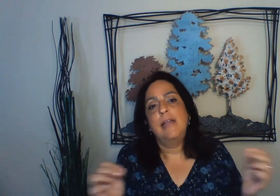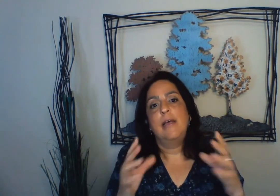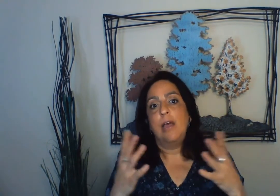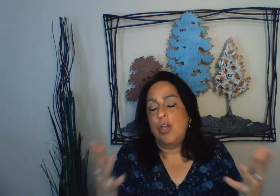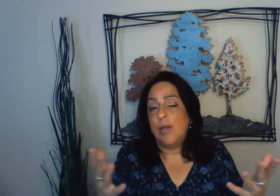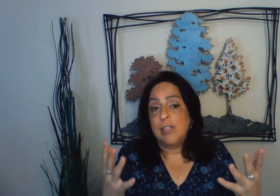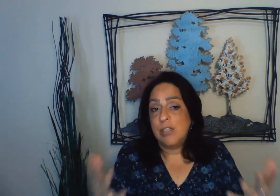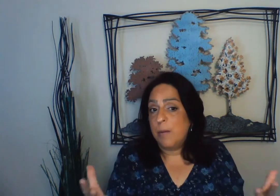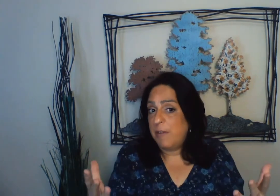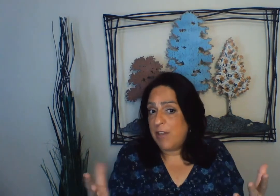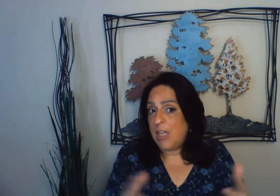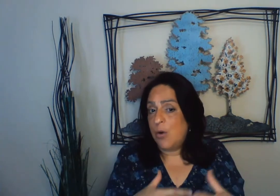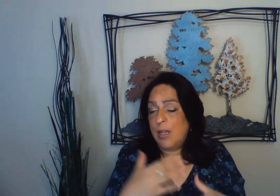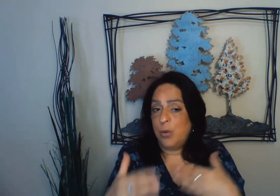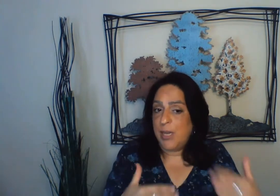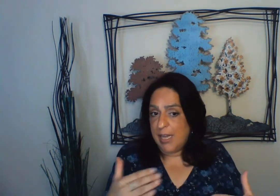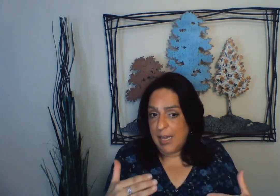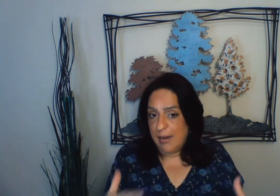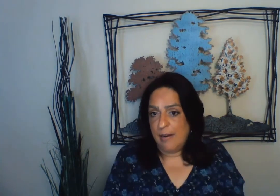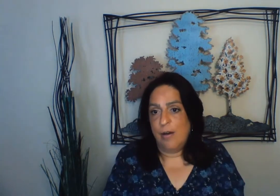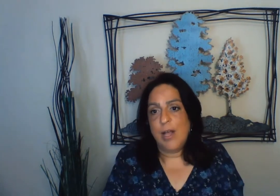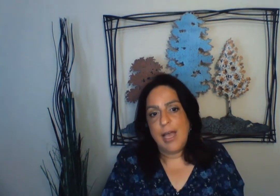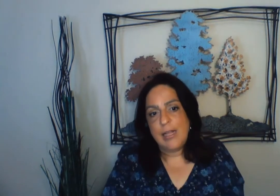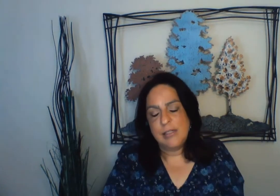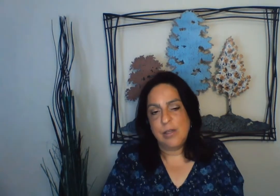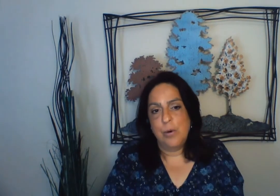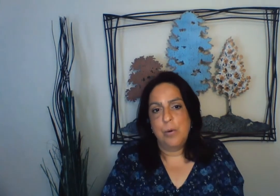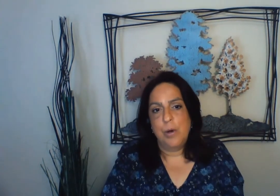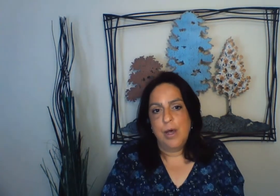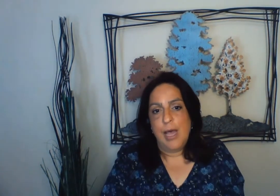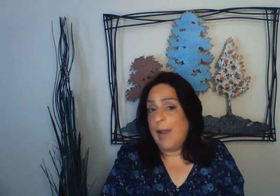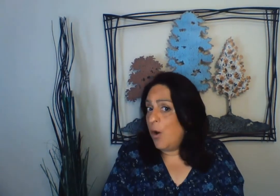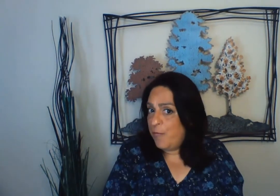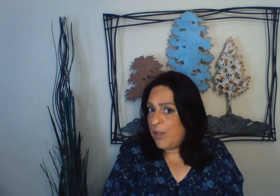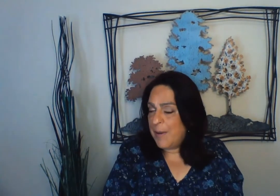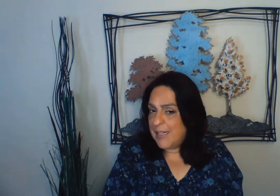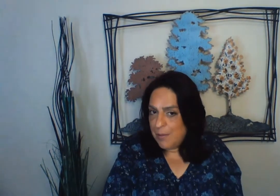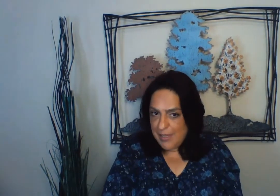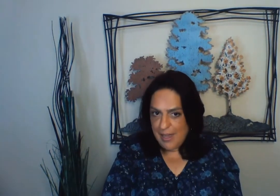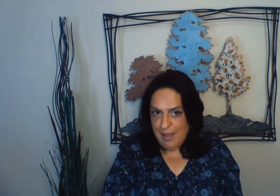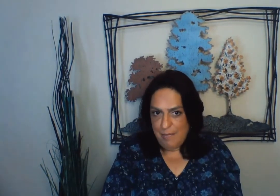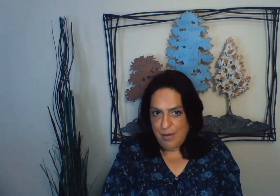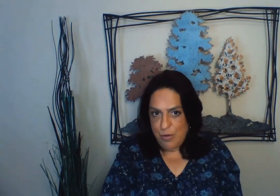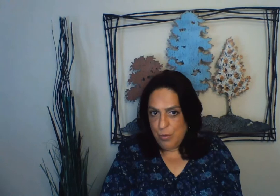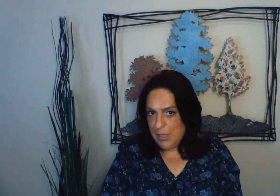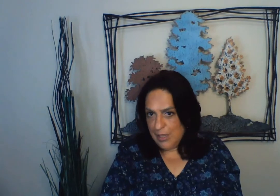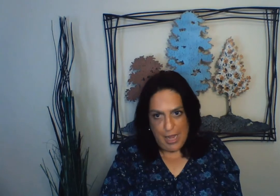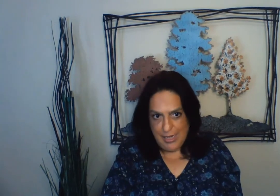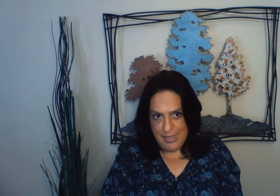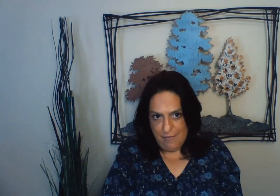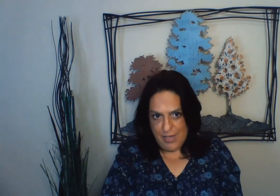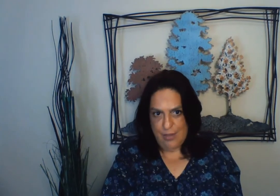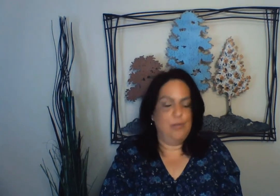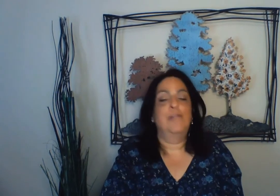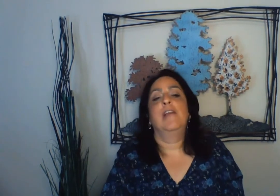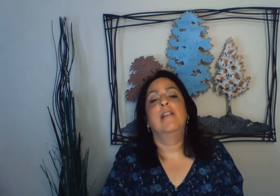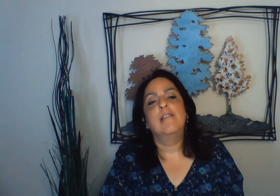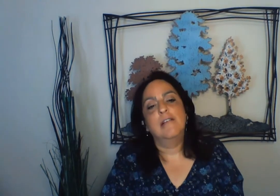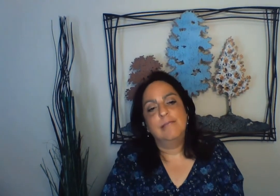it, you can stop the video and do it again. Okay? So, and hopefully by some time, you will not need the video to sing the song.